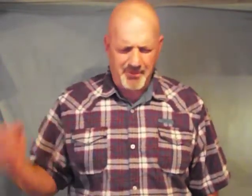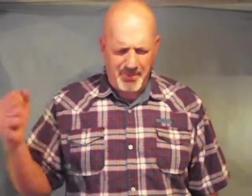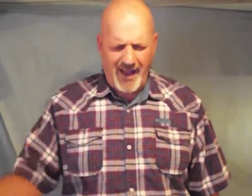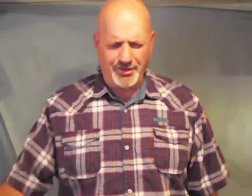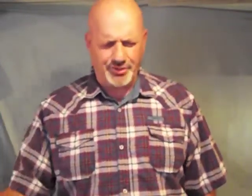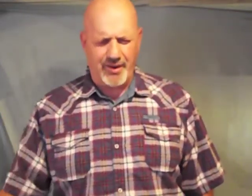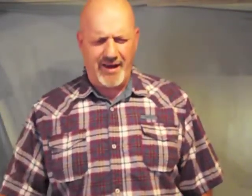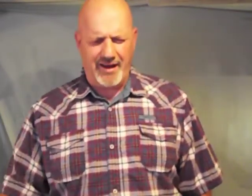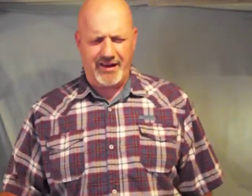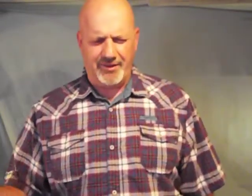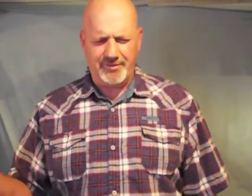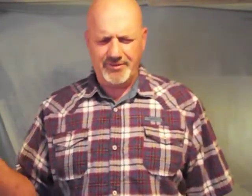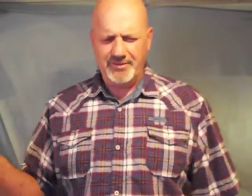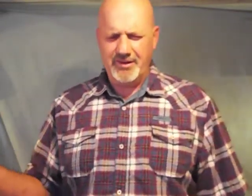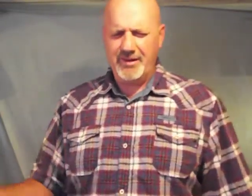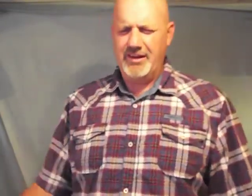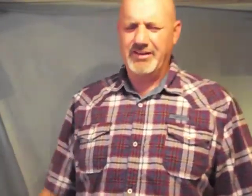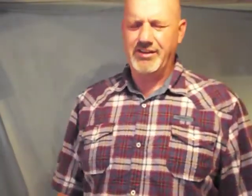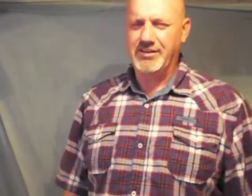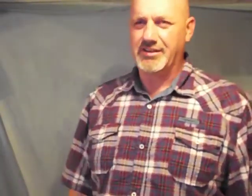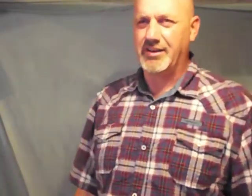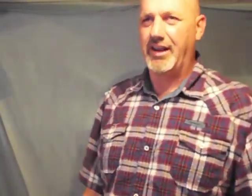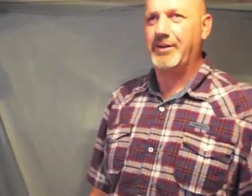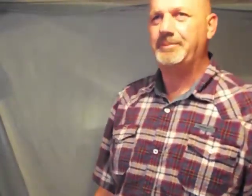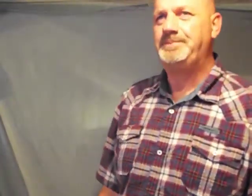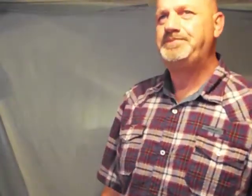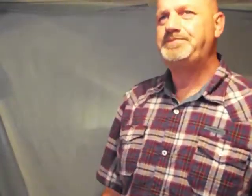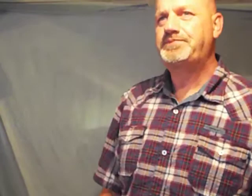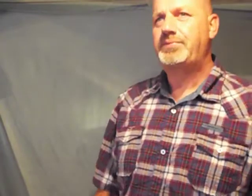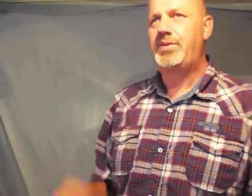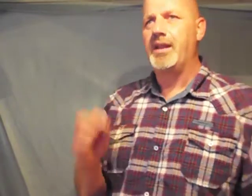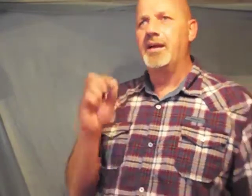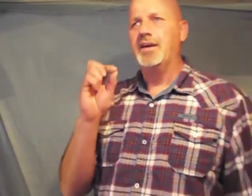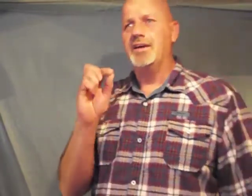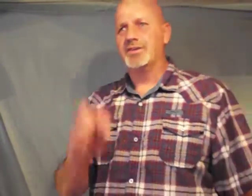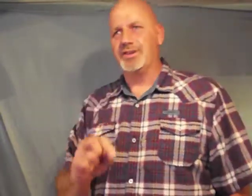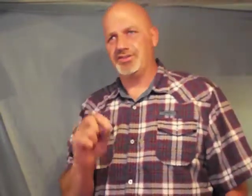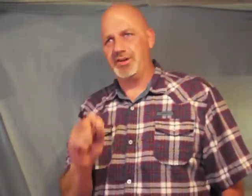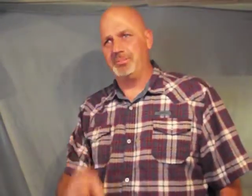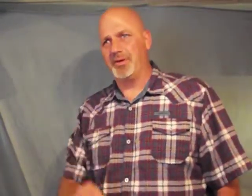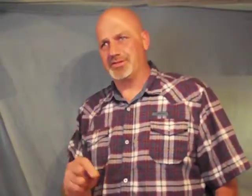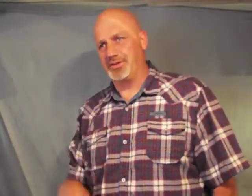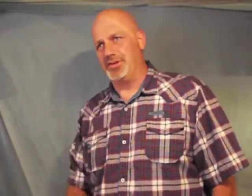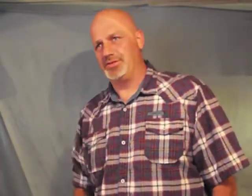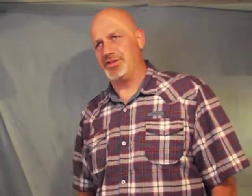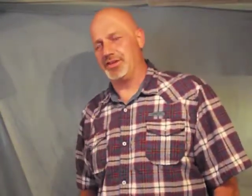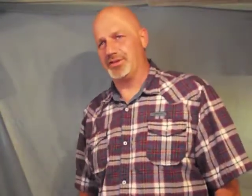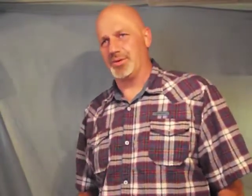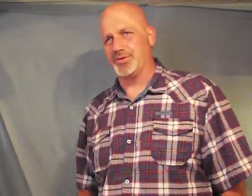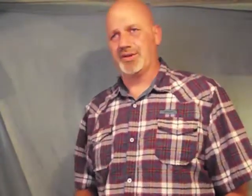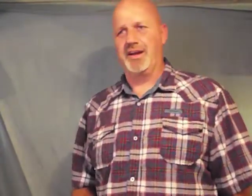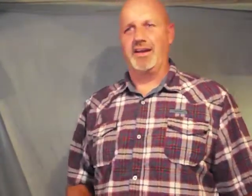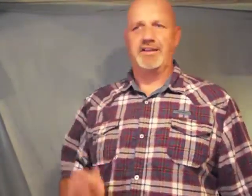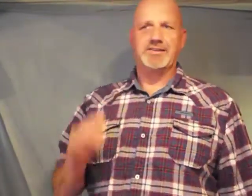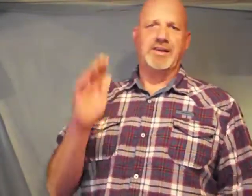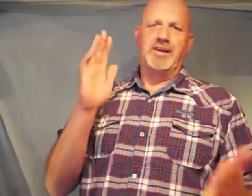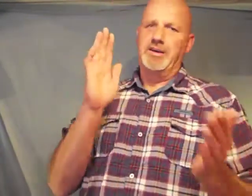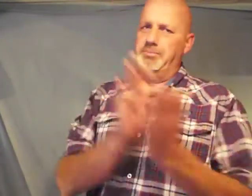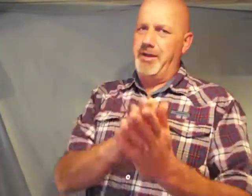bind you right now in Jesus name Christian persecution and torture killings people